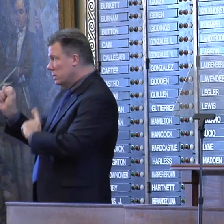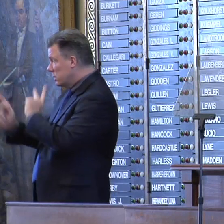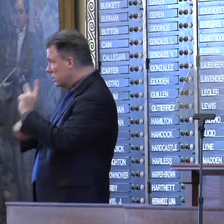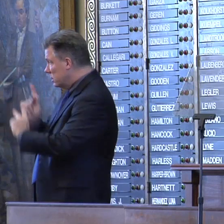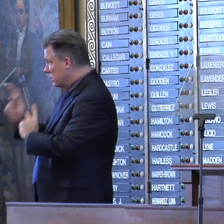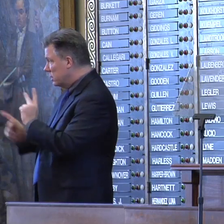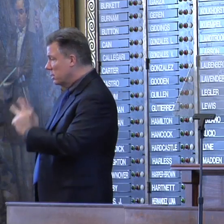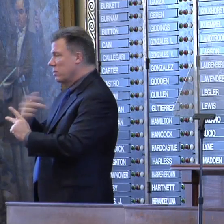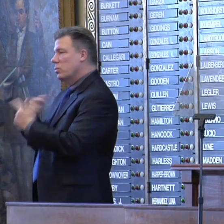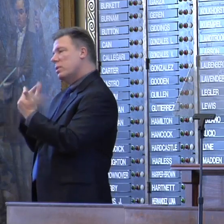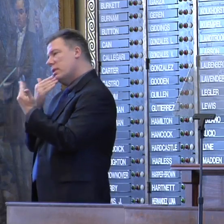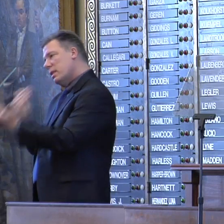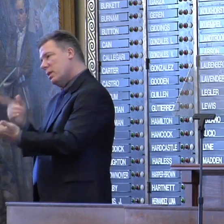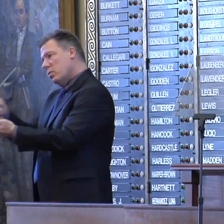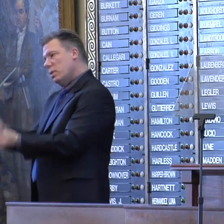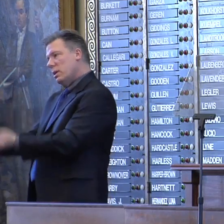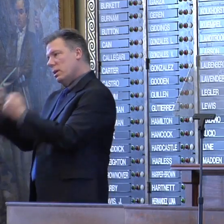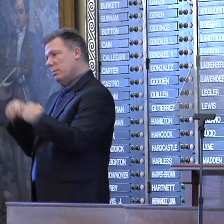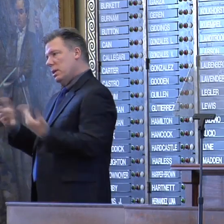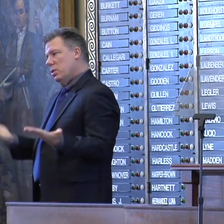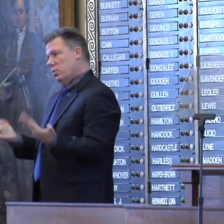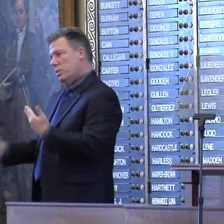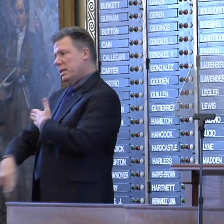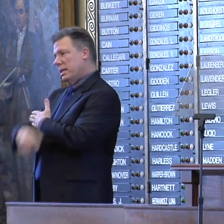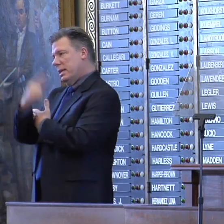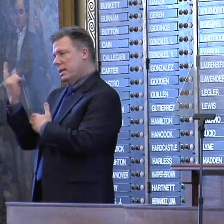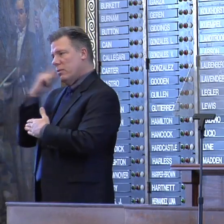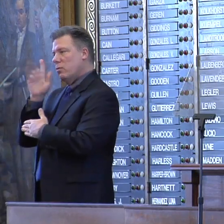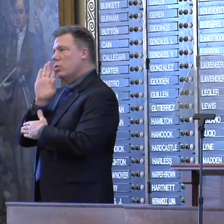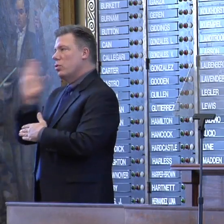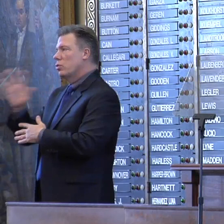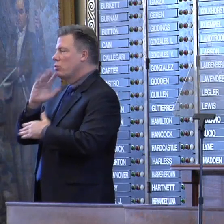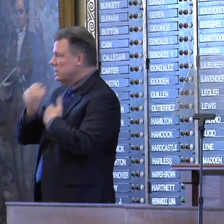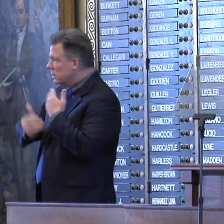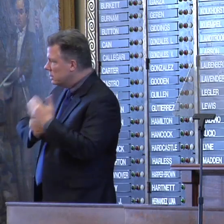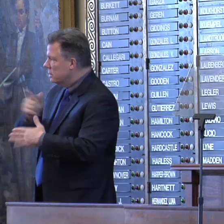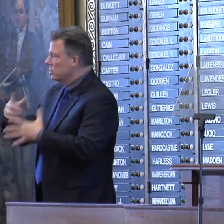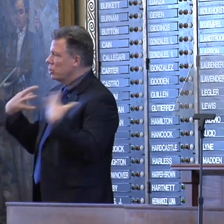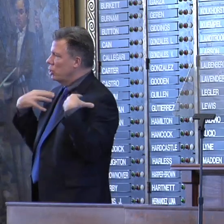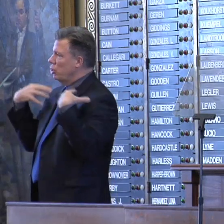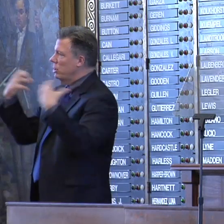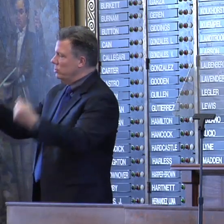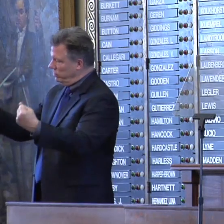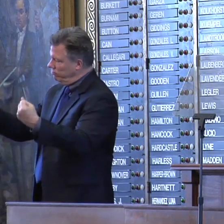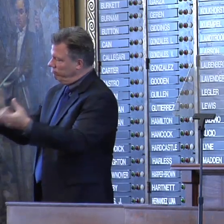Jocelyn thank you for being here today for your grace, your courage in these most difficult times. God bless you.